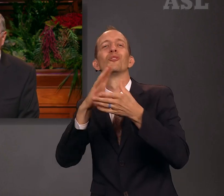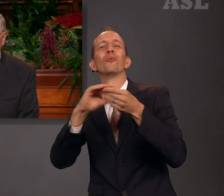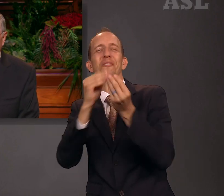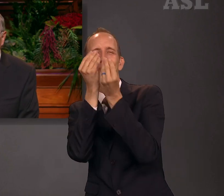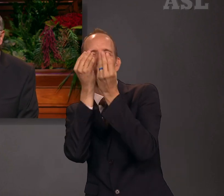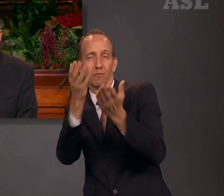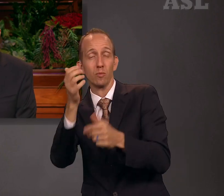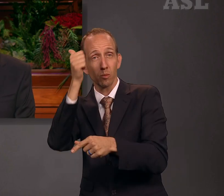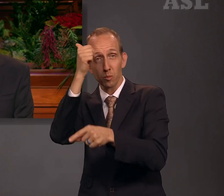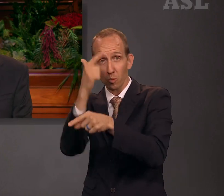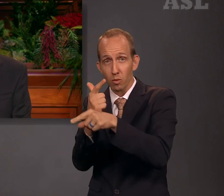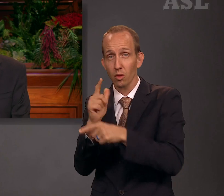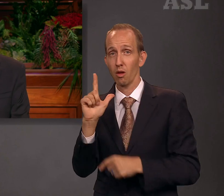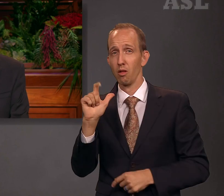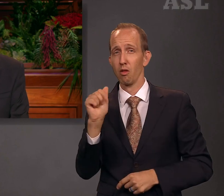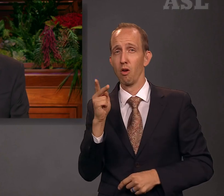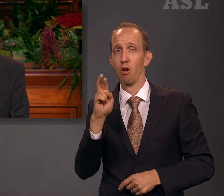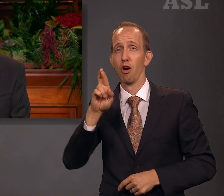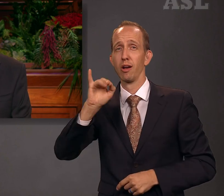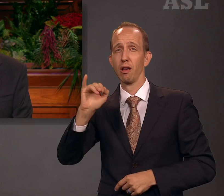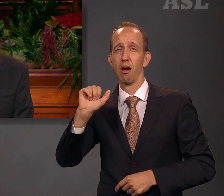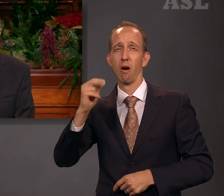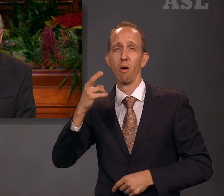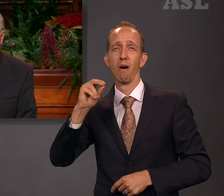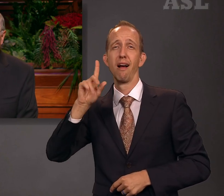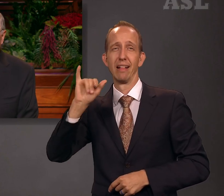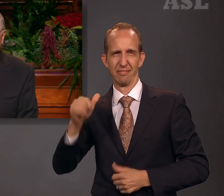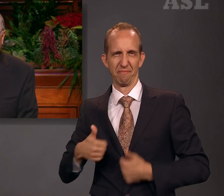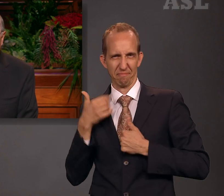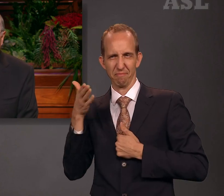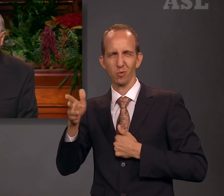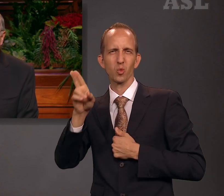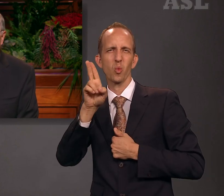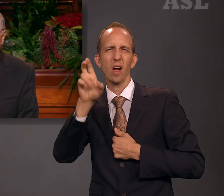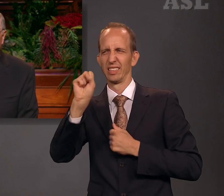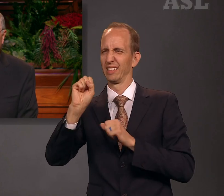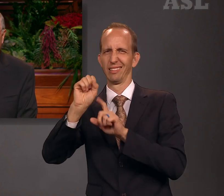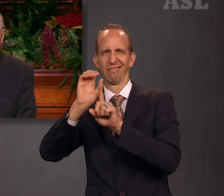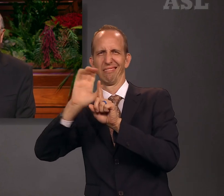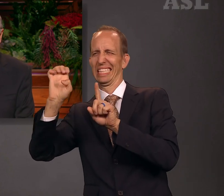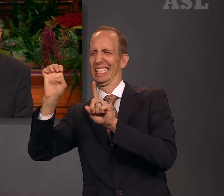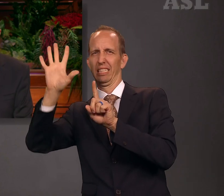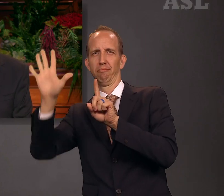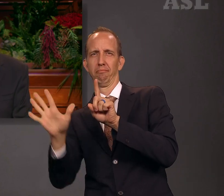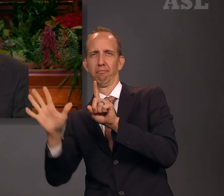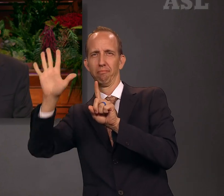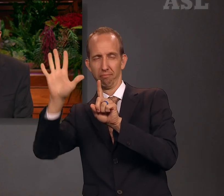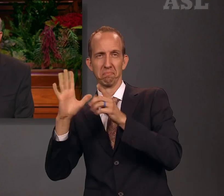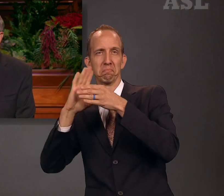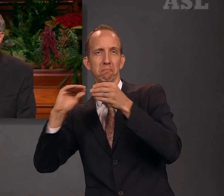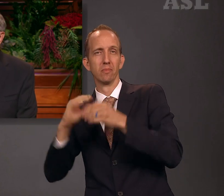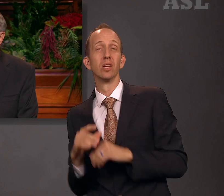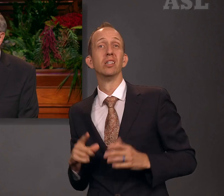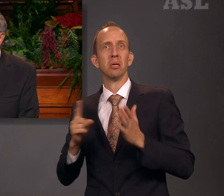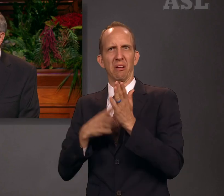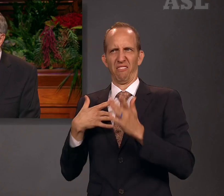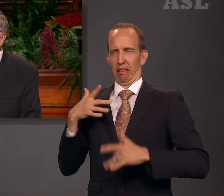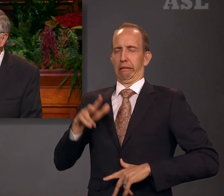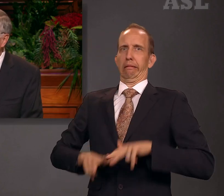United States admits that at times he finds it awkward to share the full name of the Church, but because of the